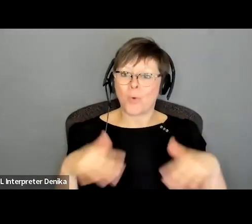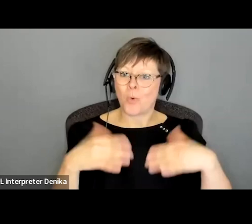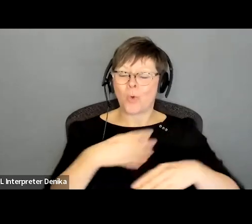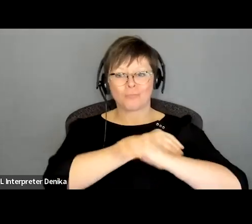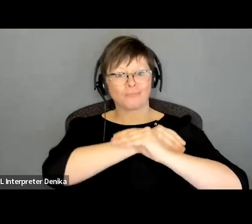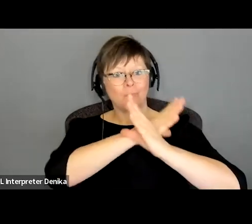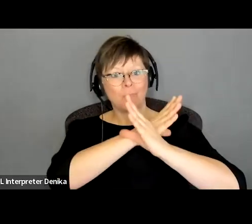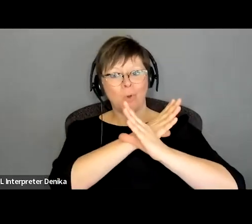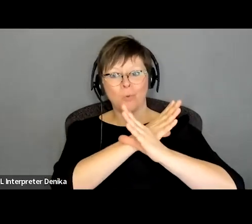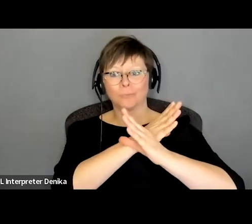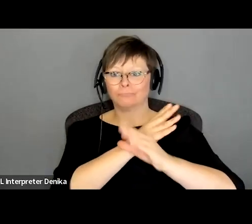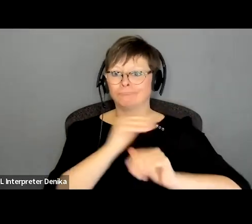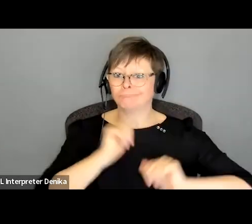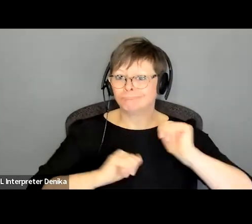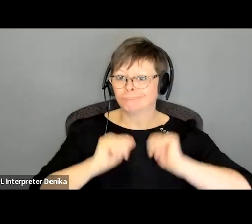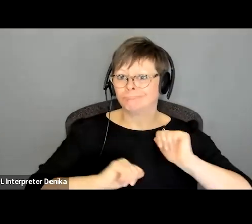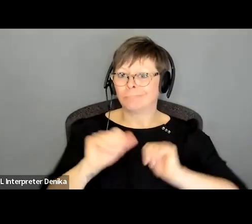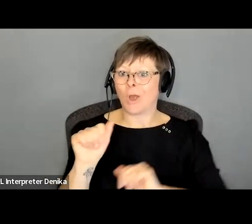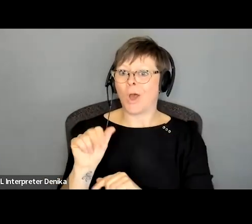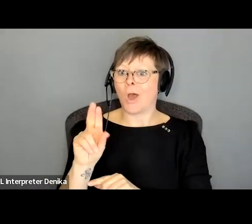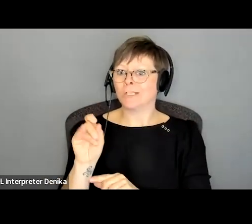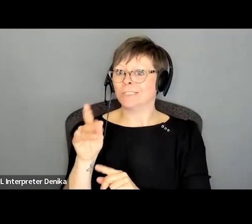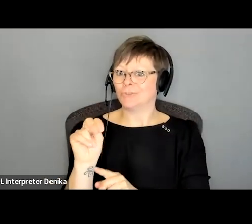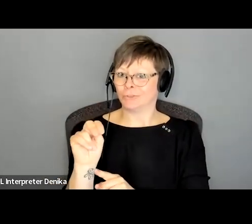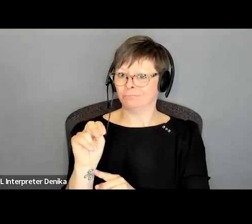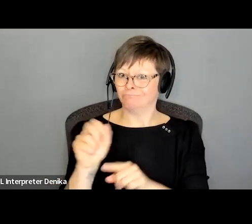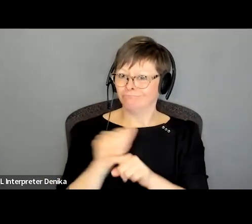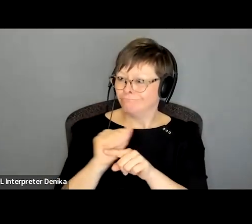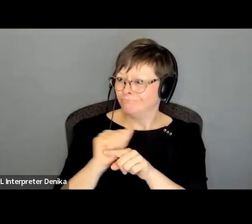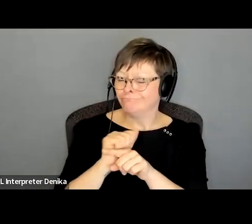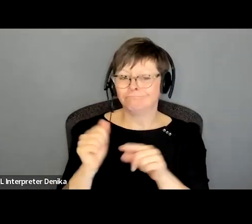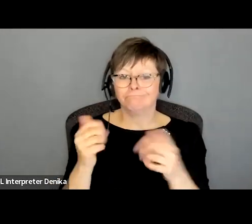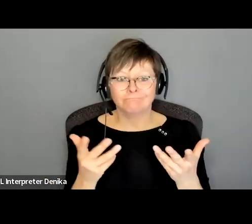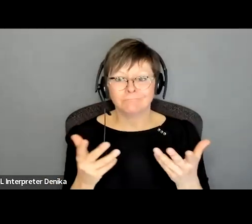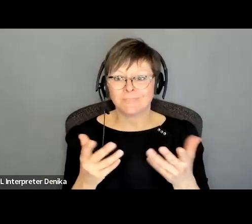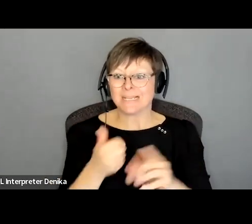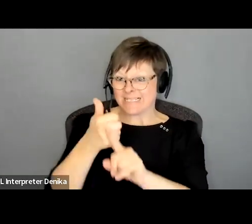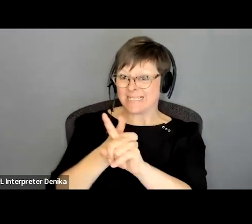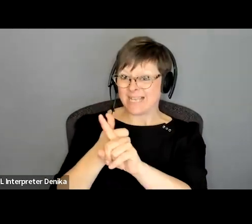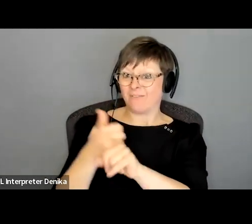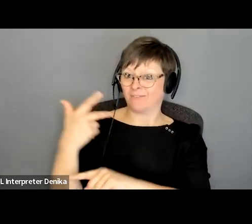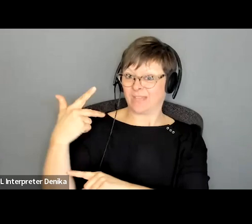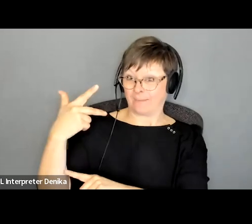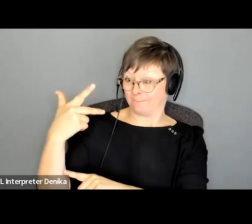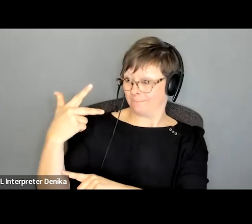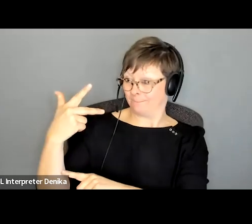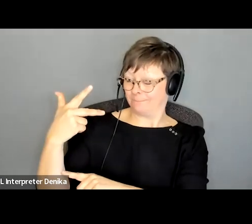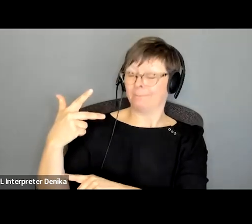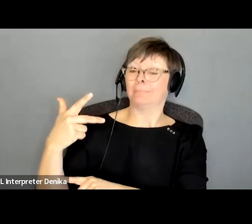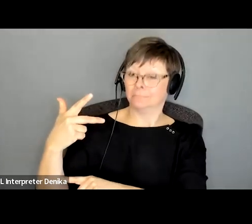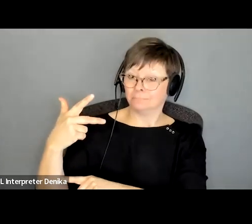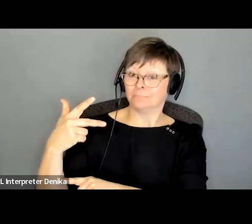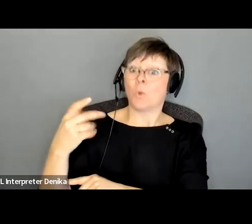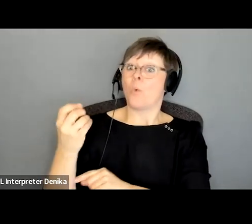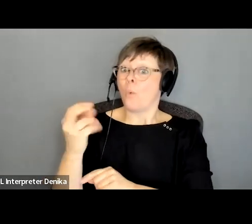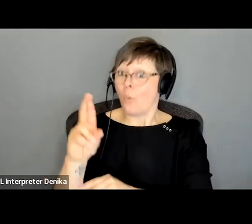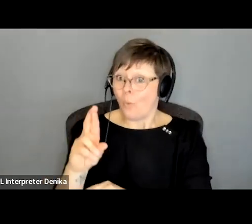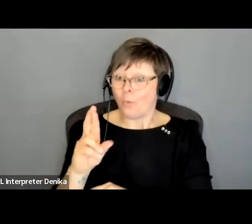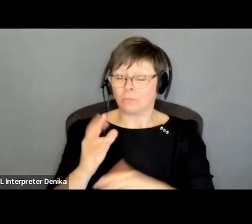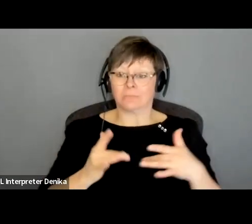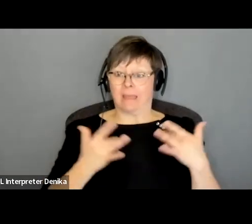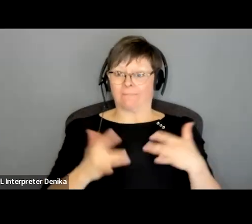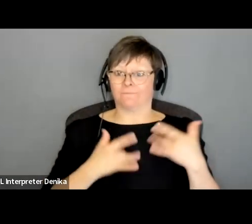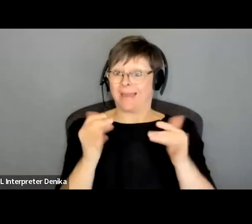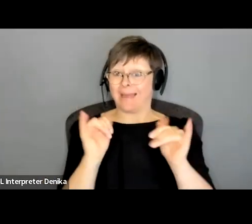whether that is a self-tape uh that you send in or an audition live over zoom